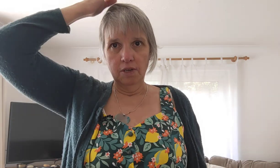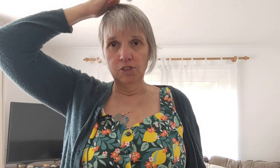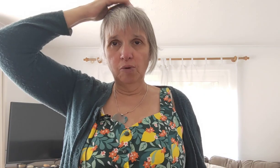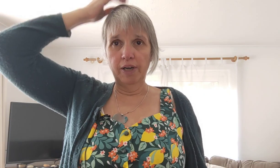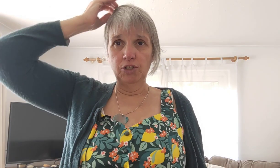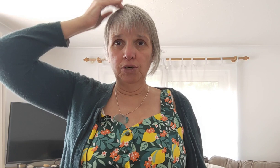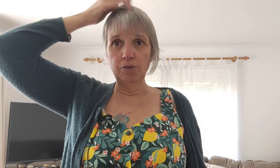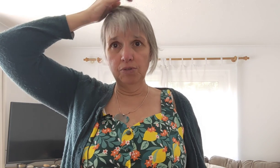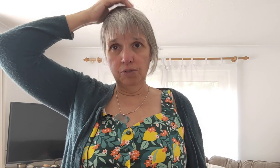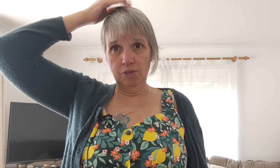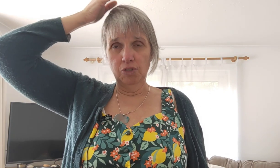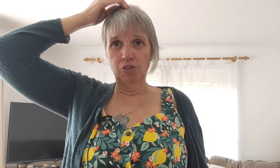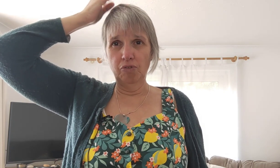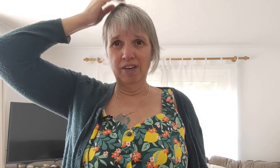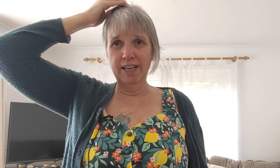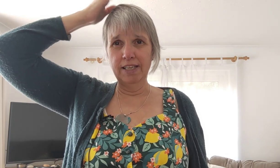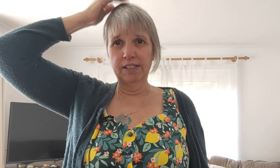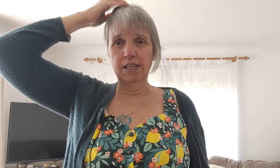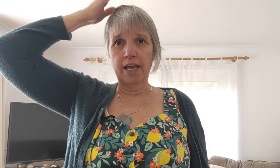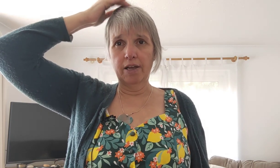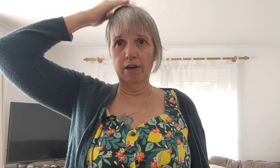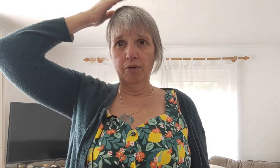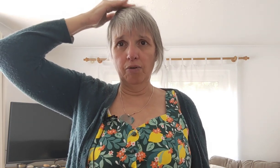so i choose to release and let go